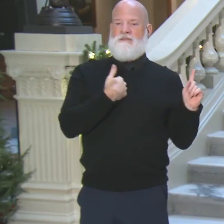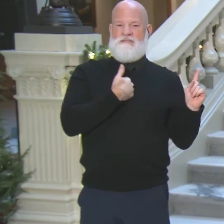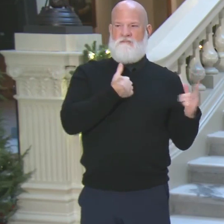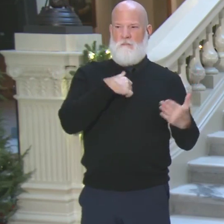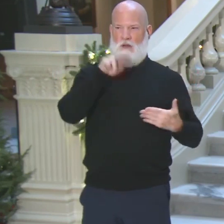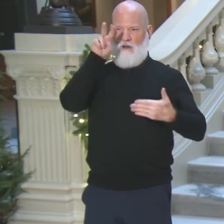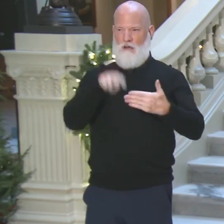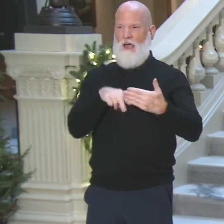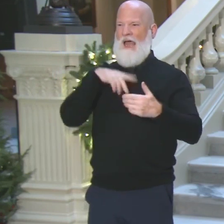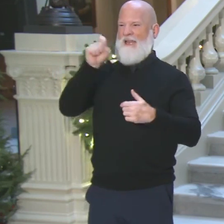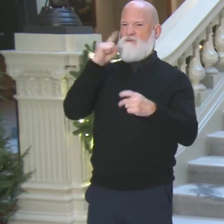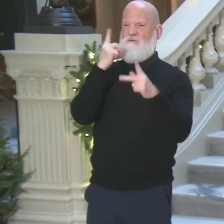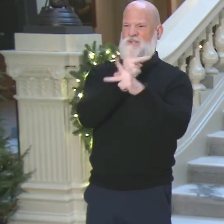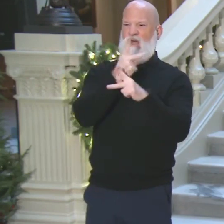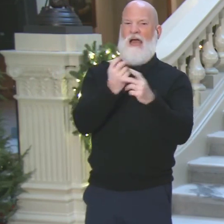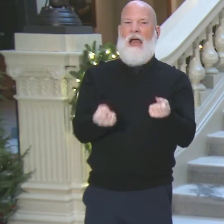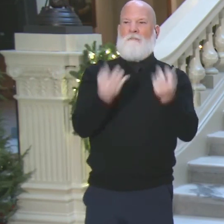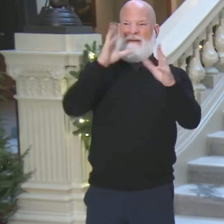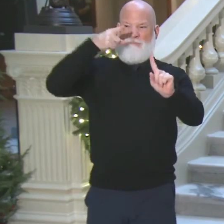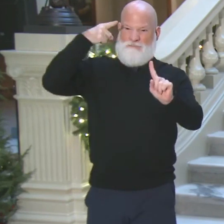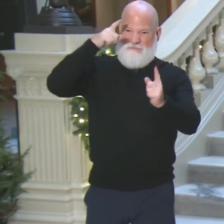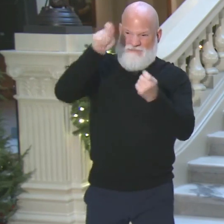proper. Yeah, Justin.